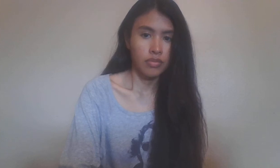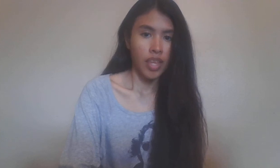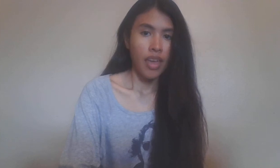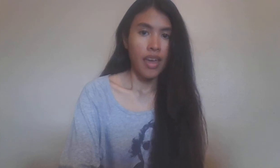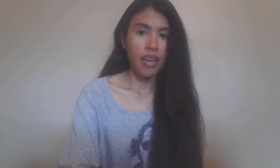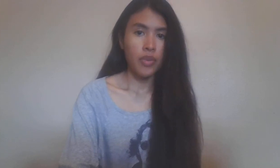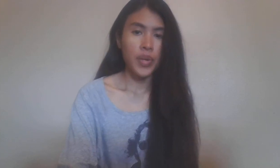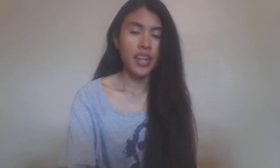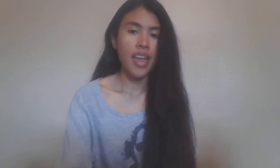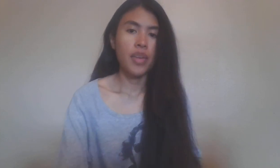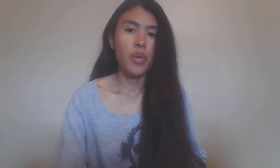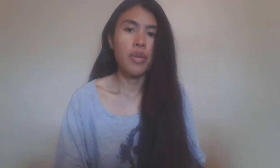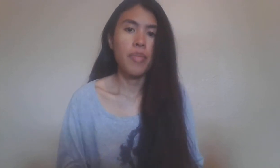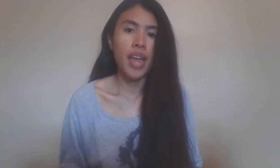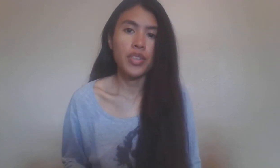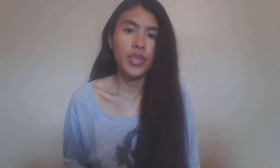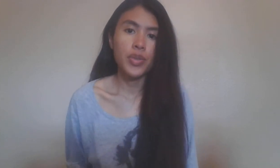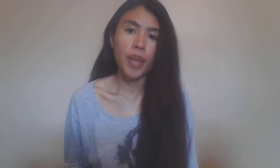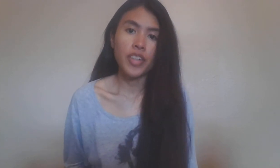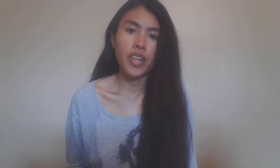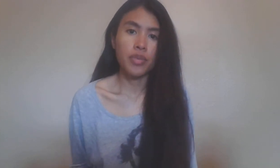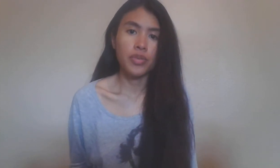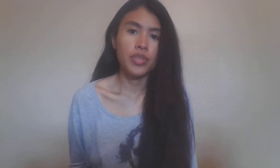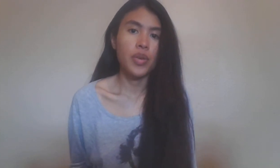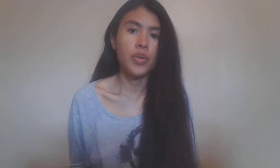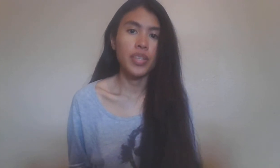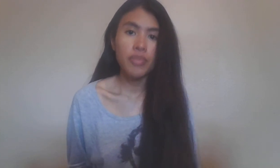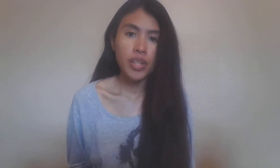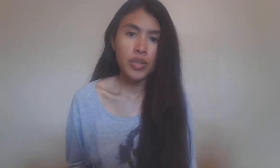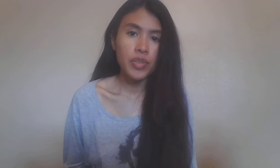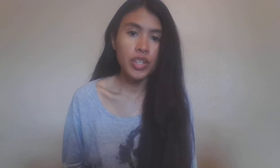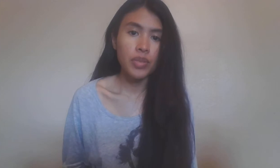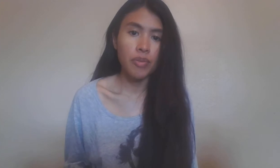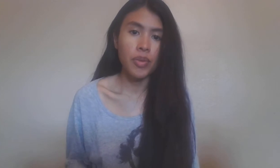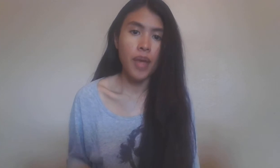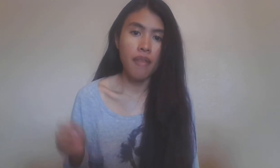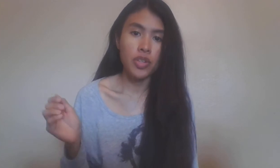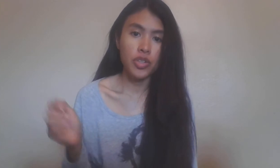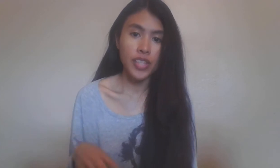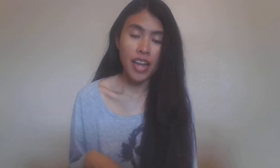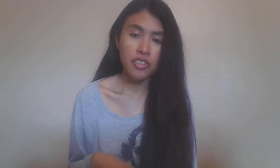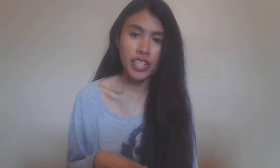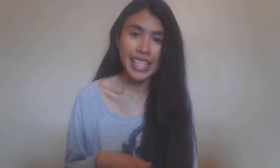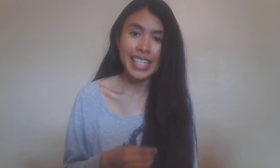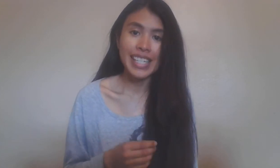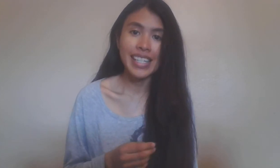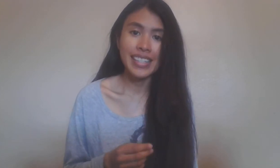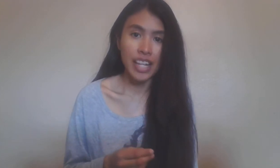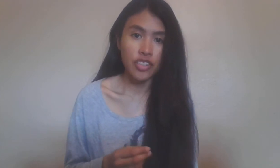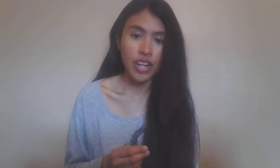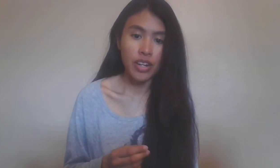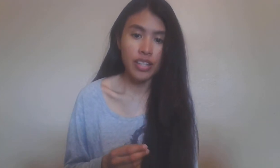Hey everyone and welcome back to my channel. So this video is for you if you have your Saturn in Sagittarius